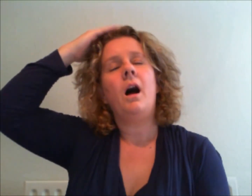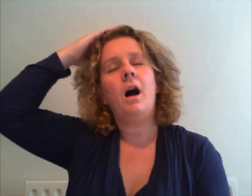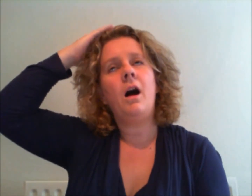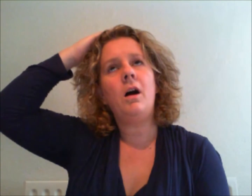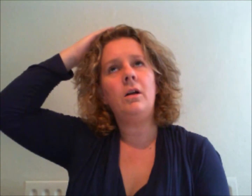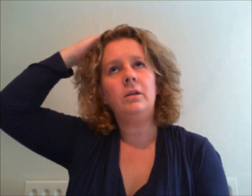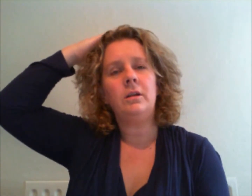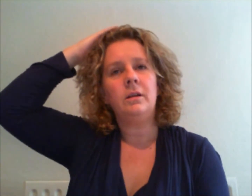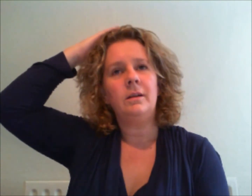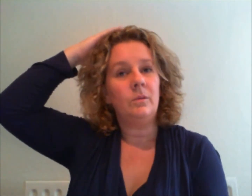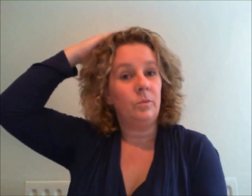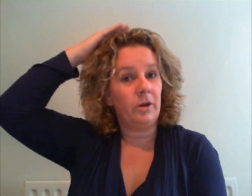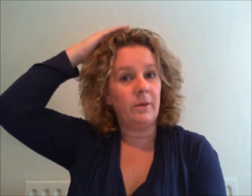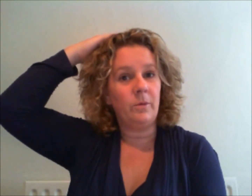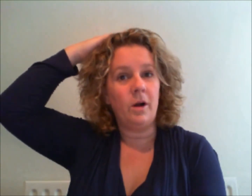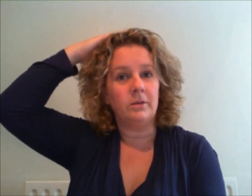on what I want